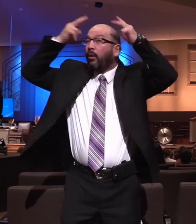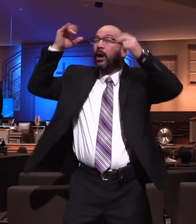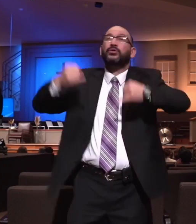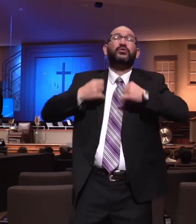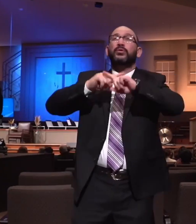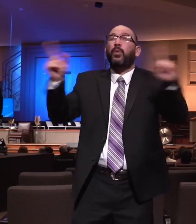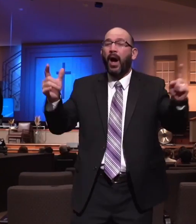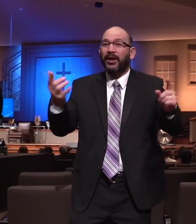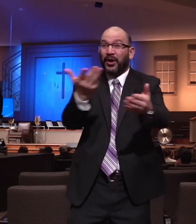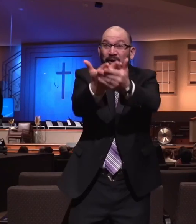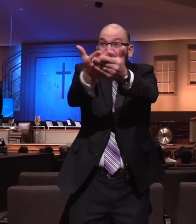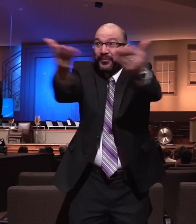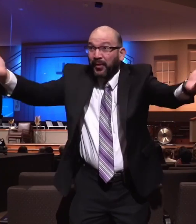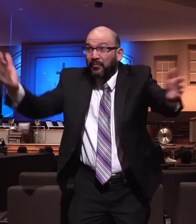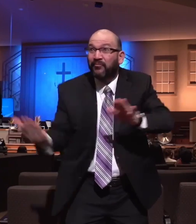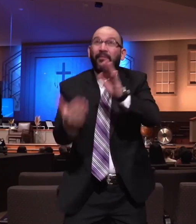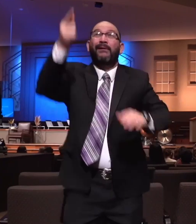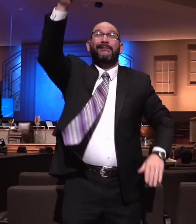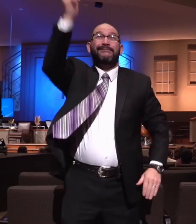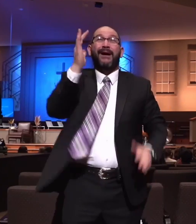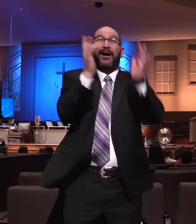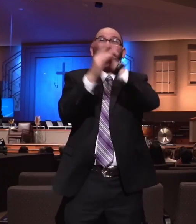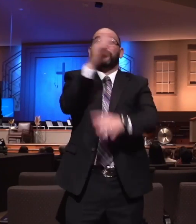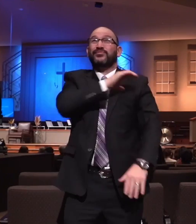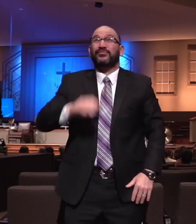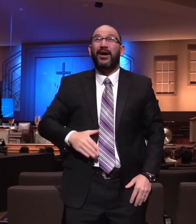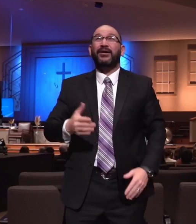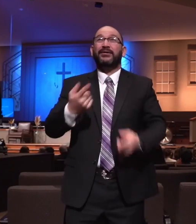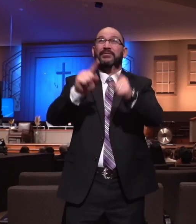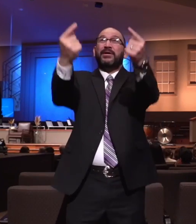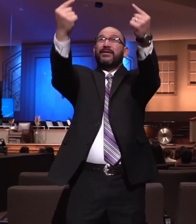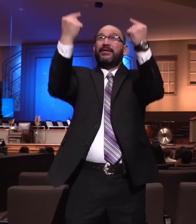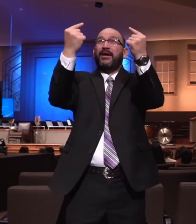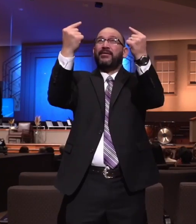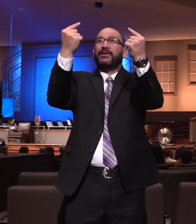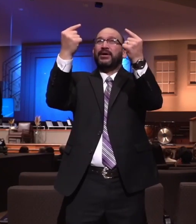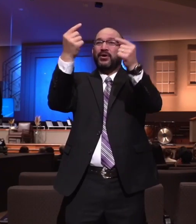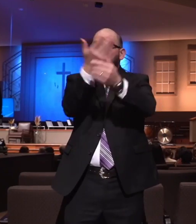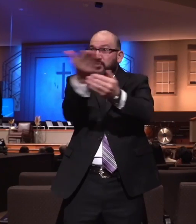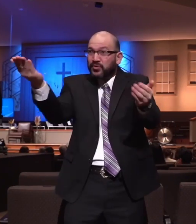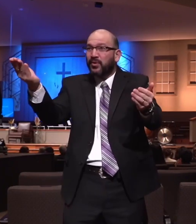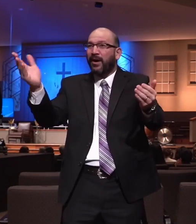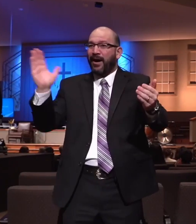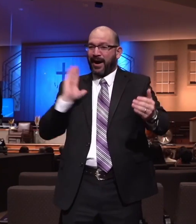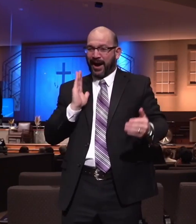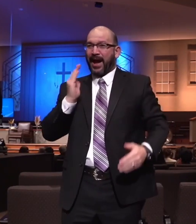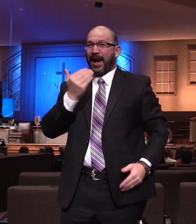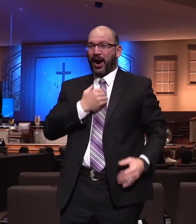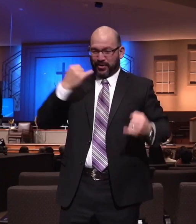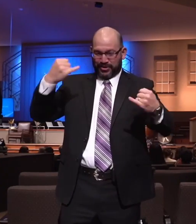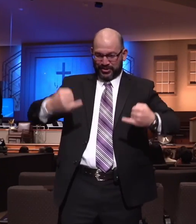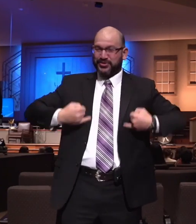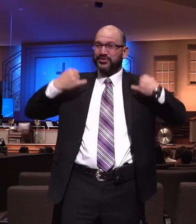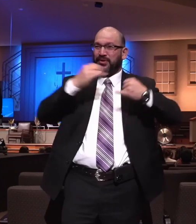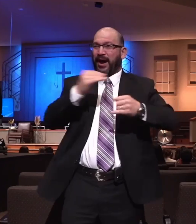Are not even ye in the presence of our Lord Jesus Christ at his coming? For ye are our joy and crown.